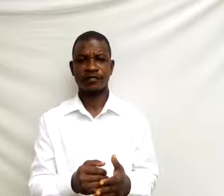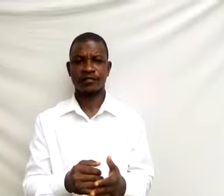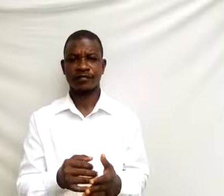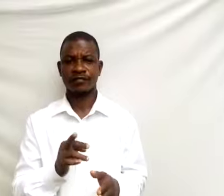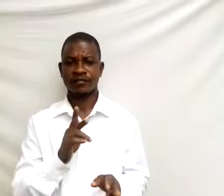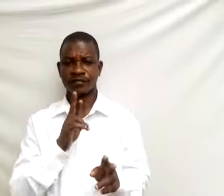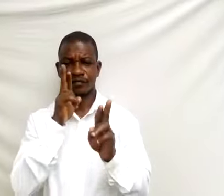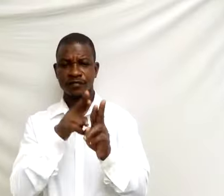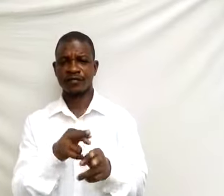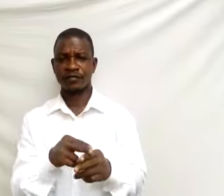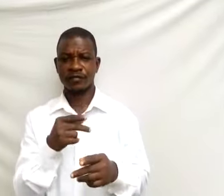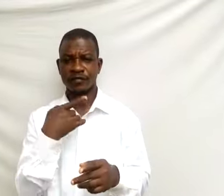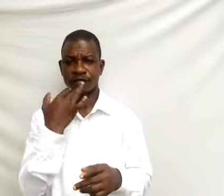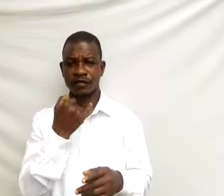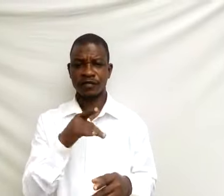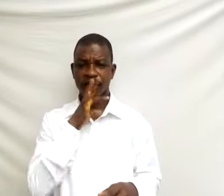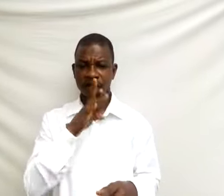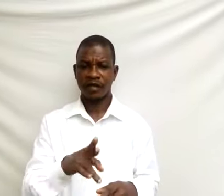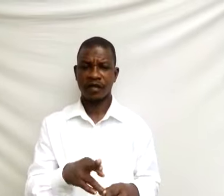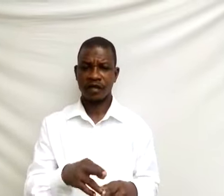They are malnourished.